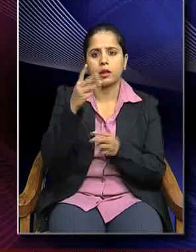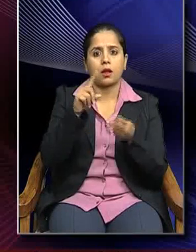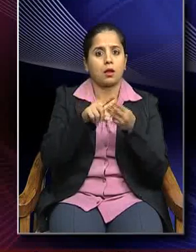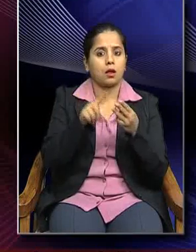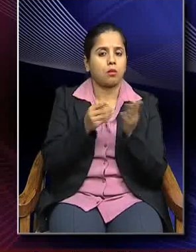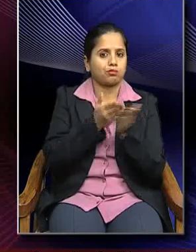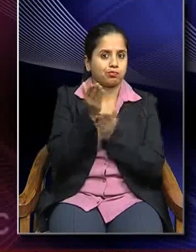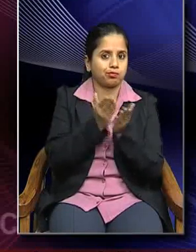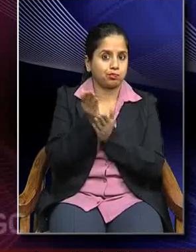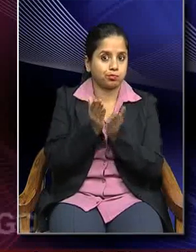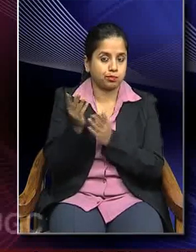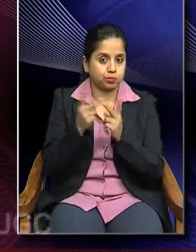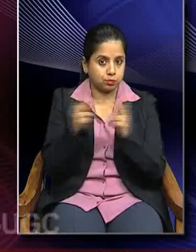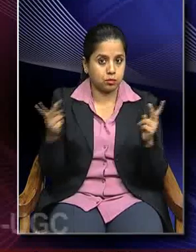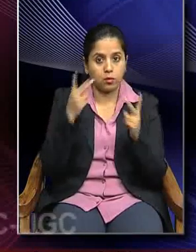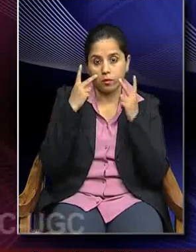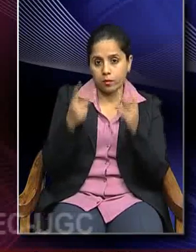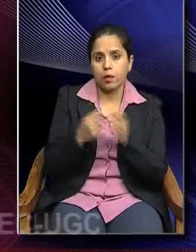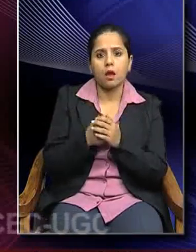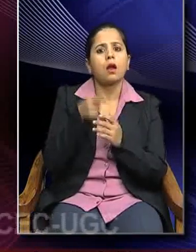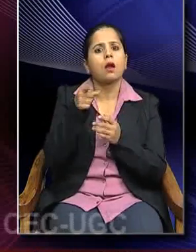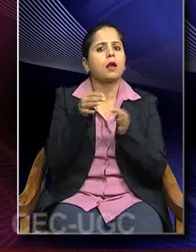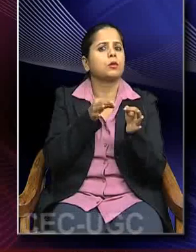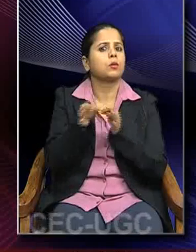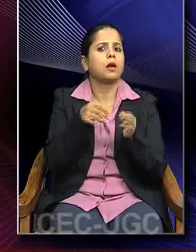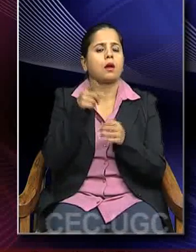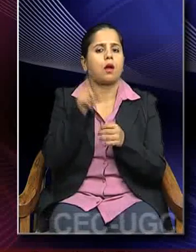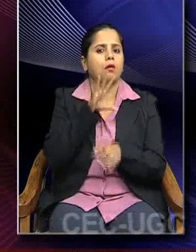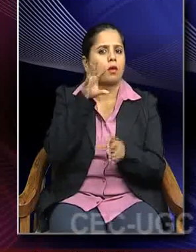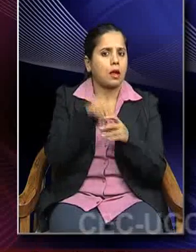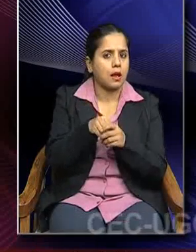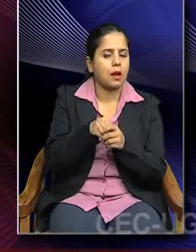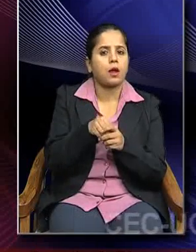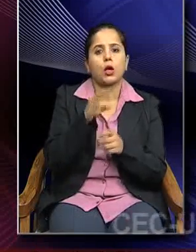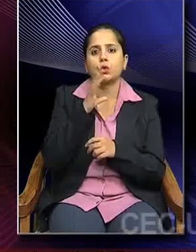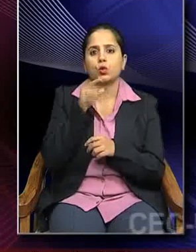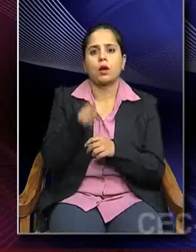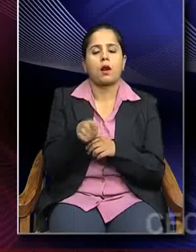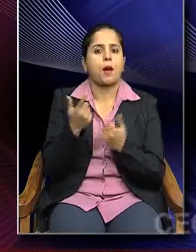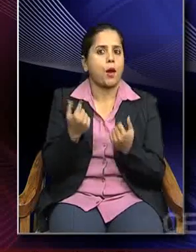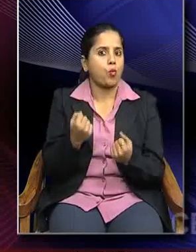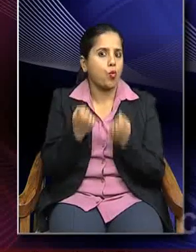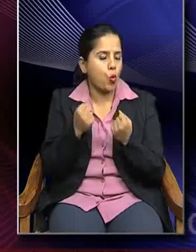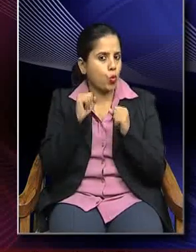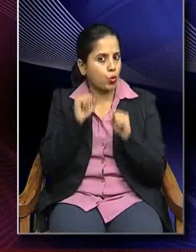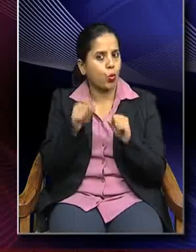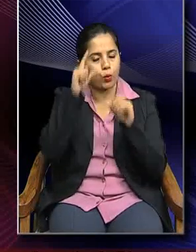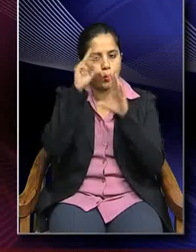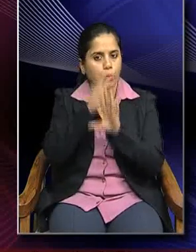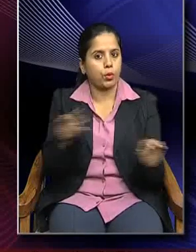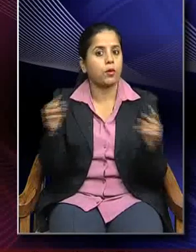effect is carved in very bold relief in